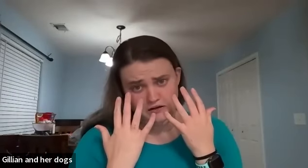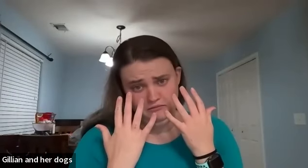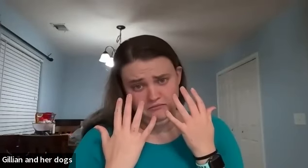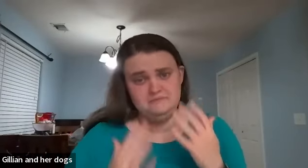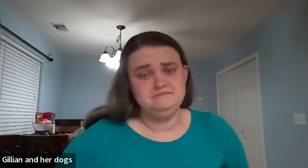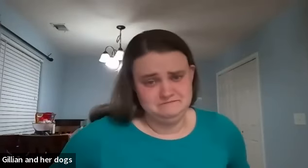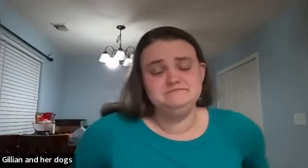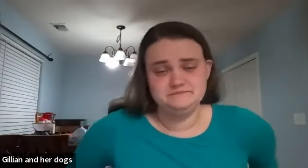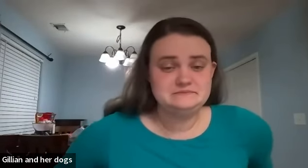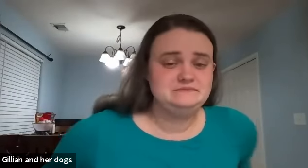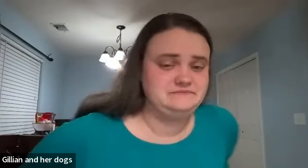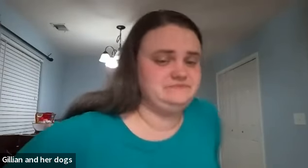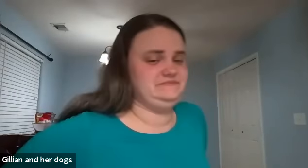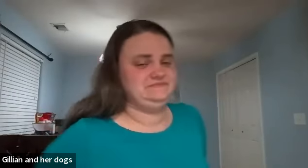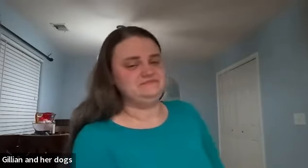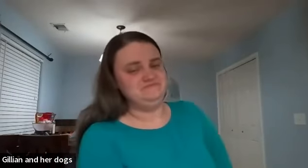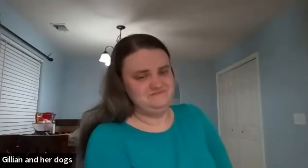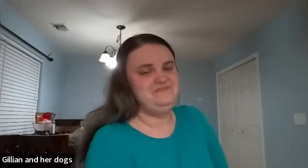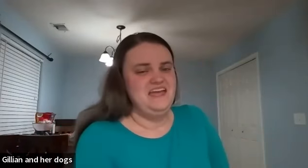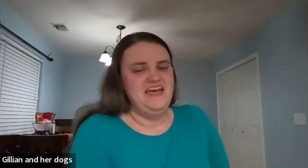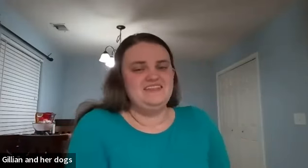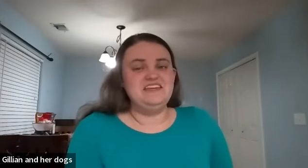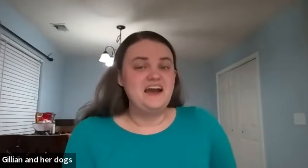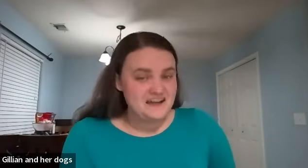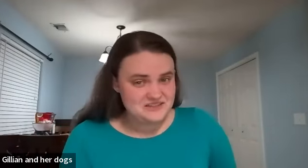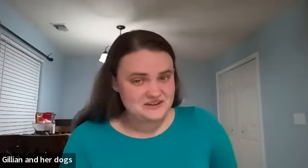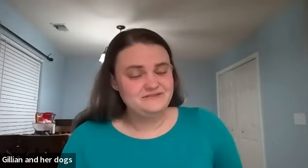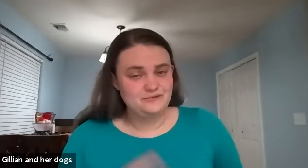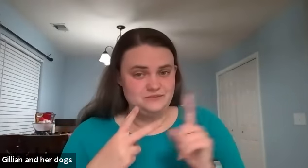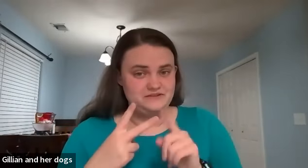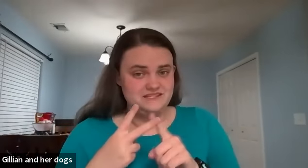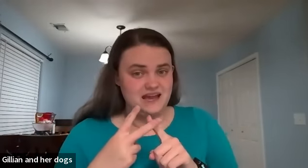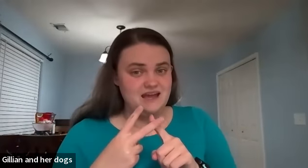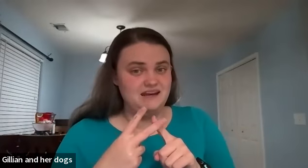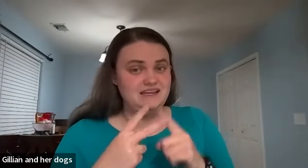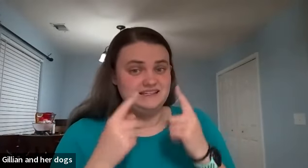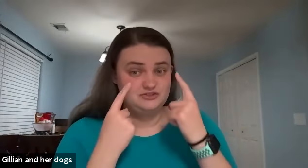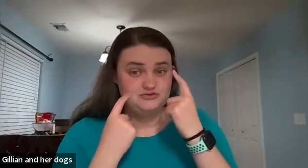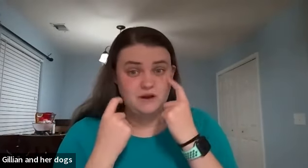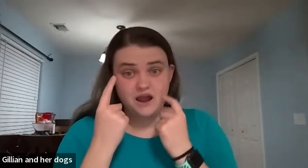the other form of sad is cry